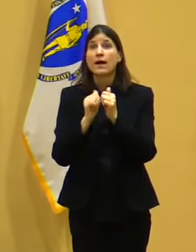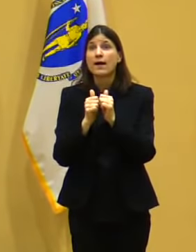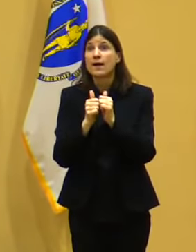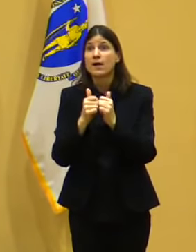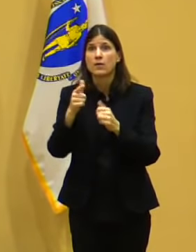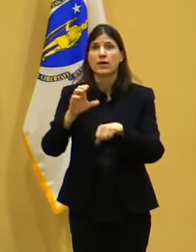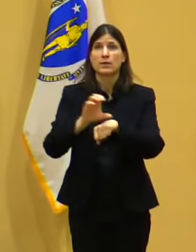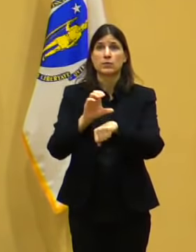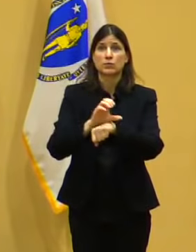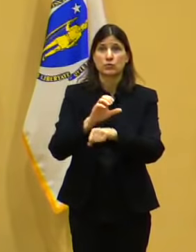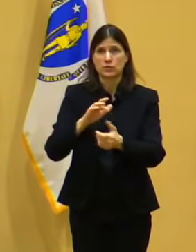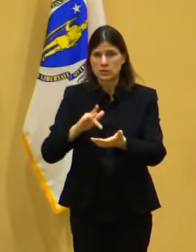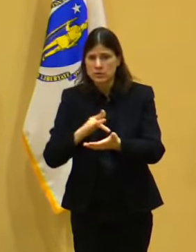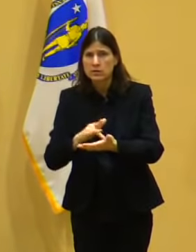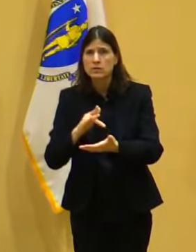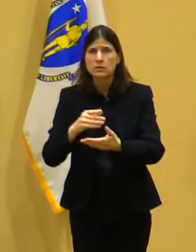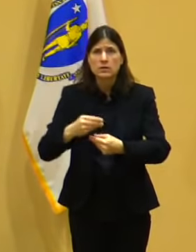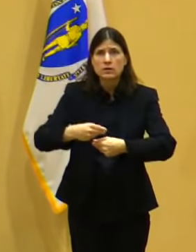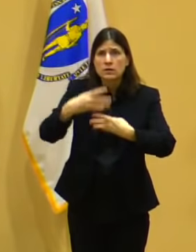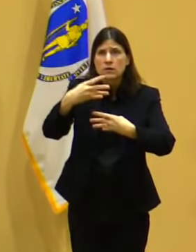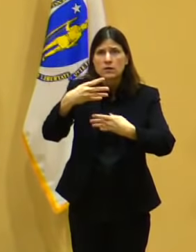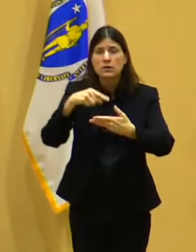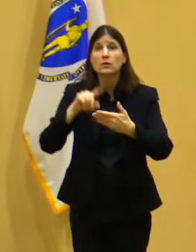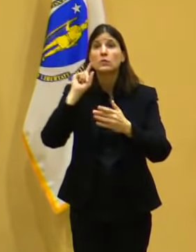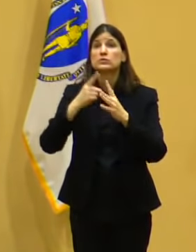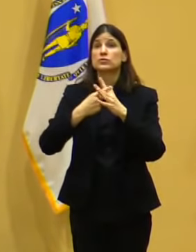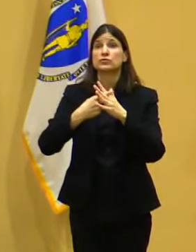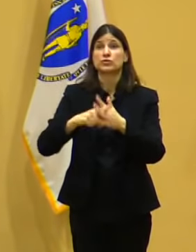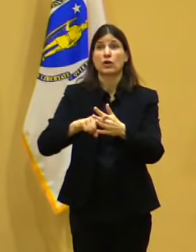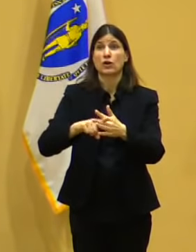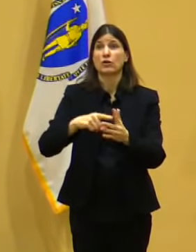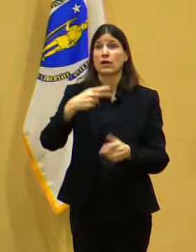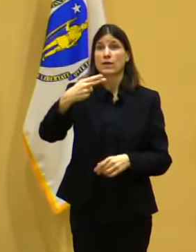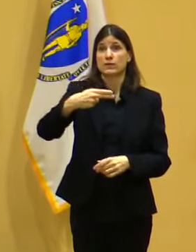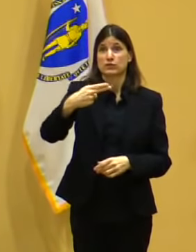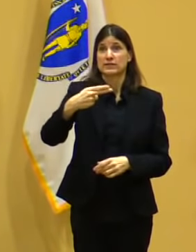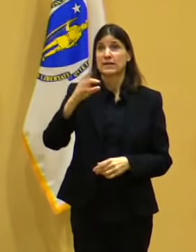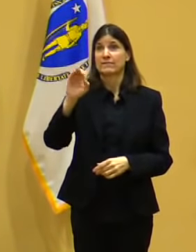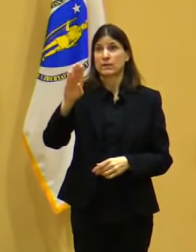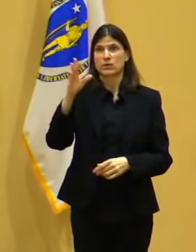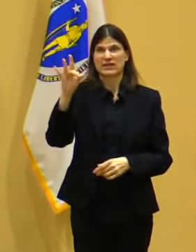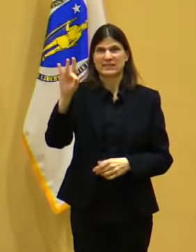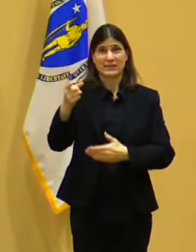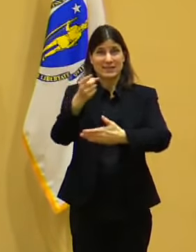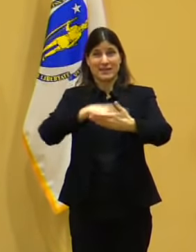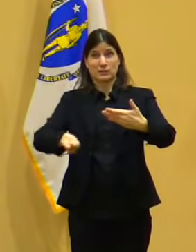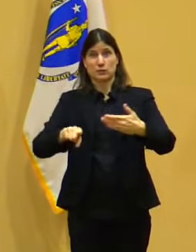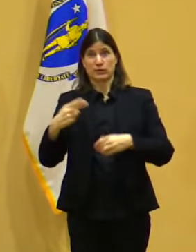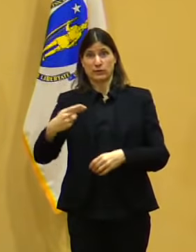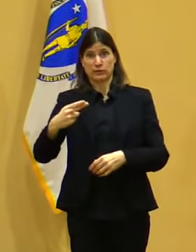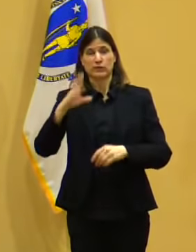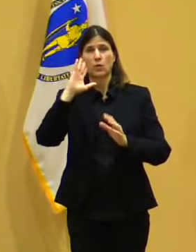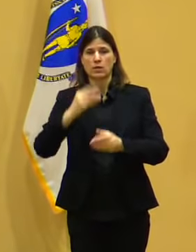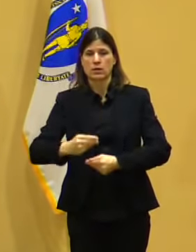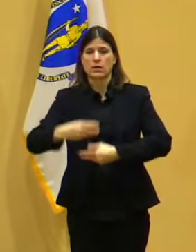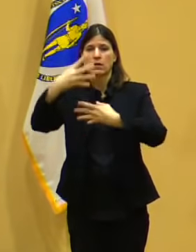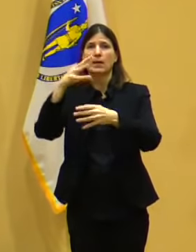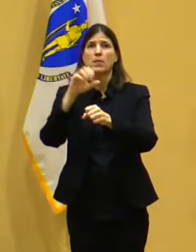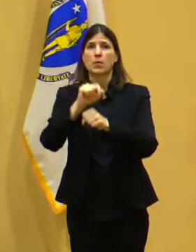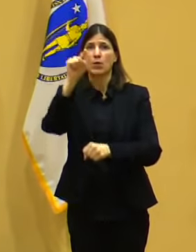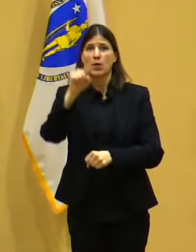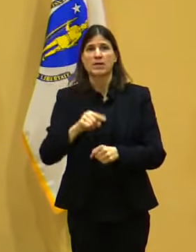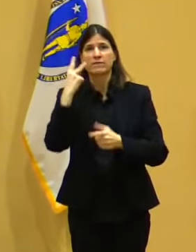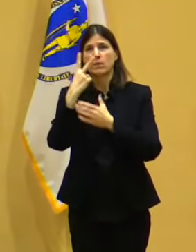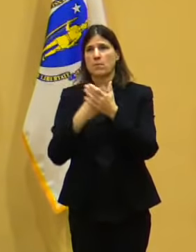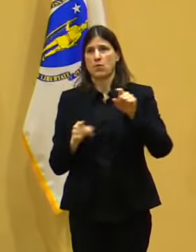As the vaccine process continues to grow, we're constantly looking for ways to improve it, and we started to see some progress as nearly